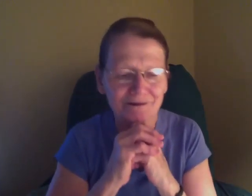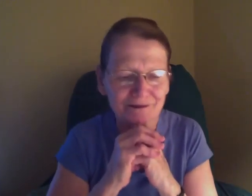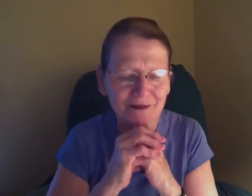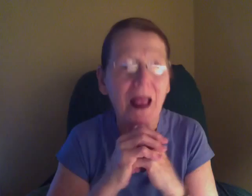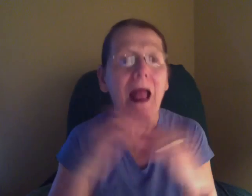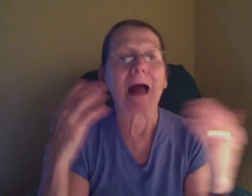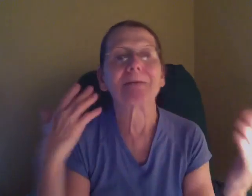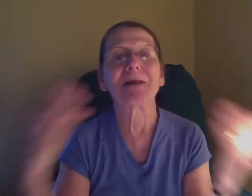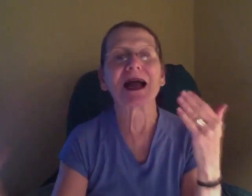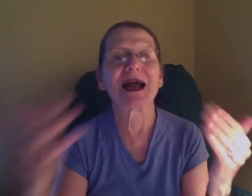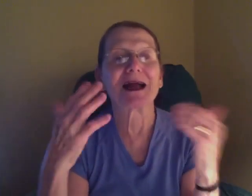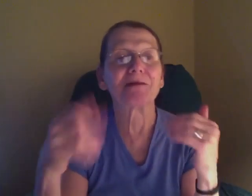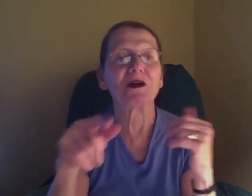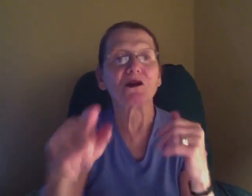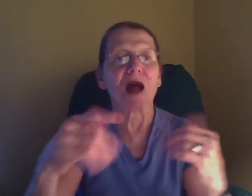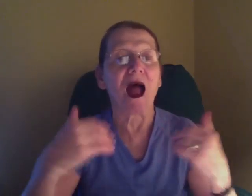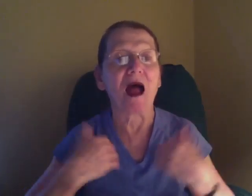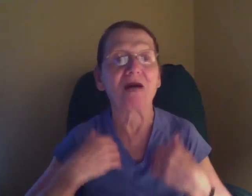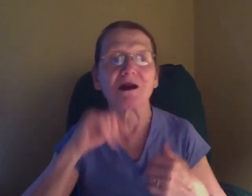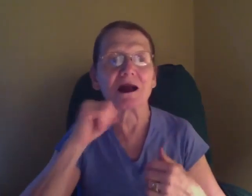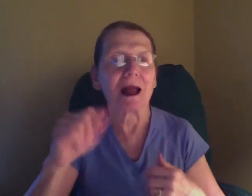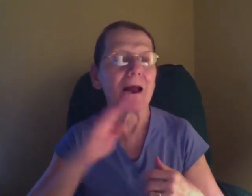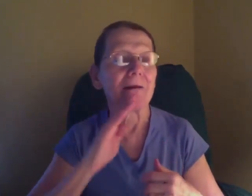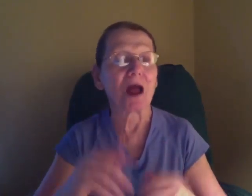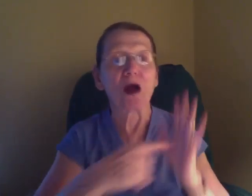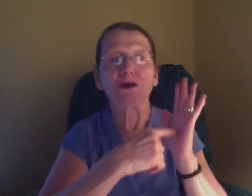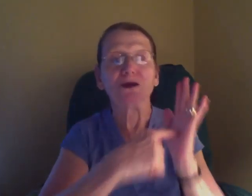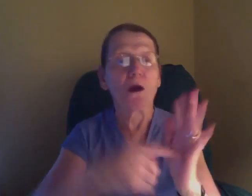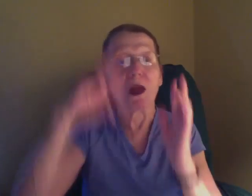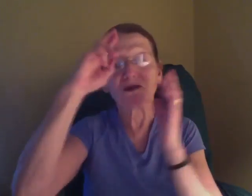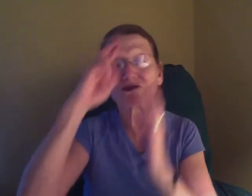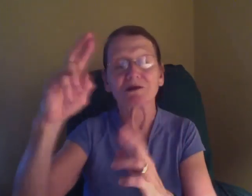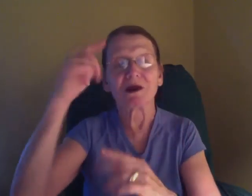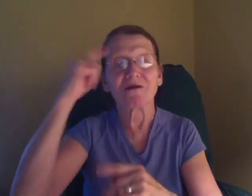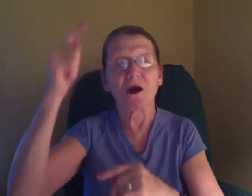But I'm not going to be able that.